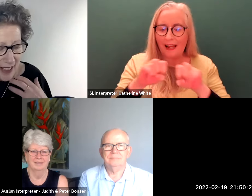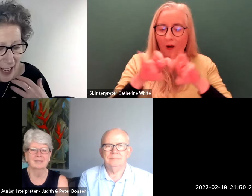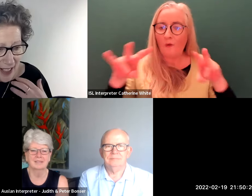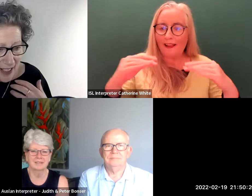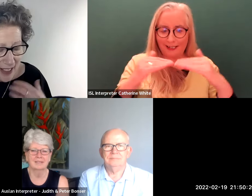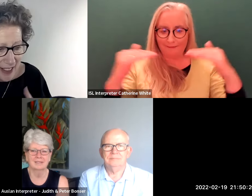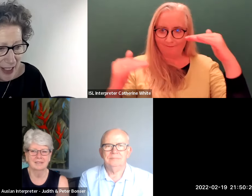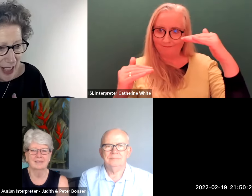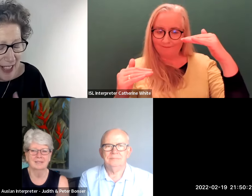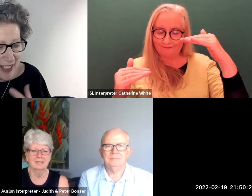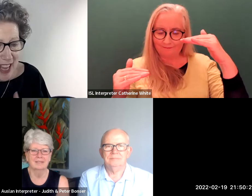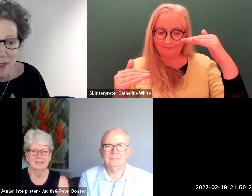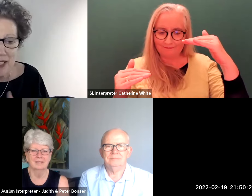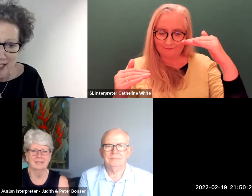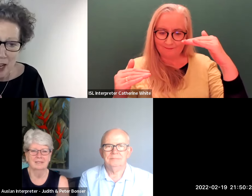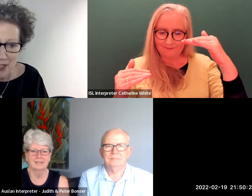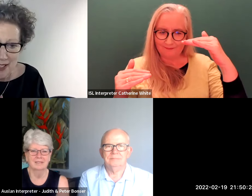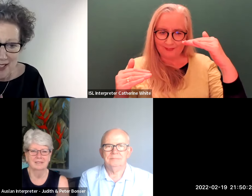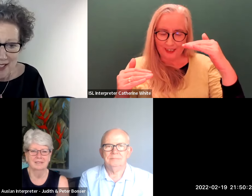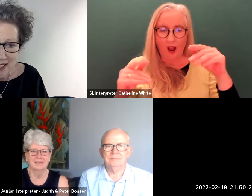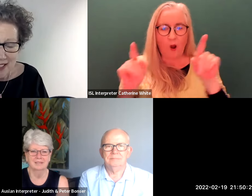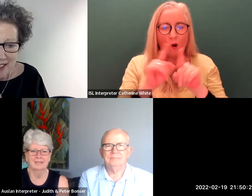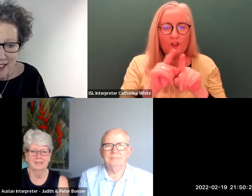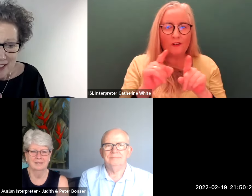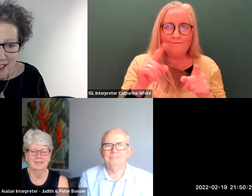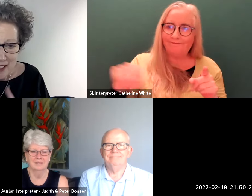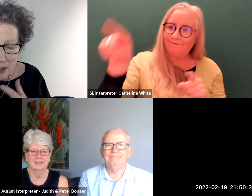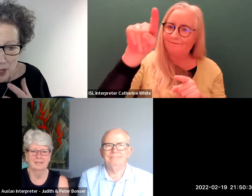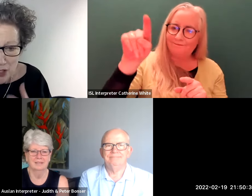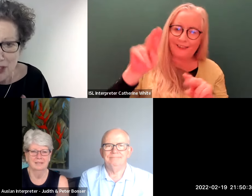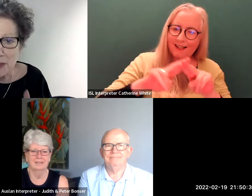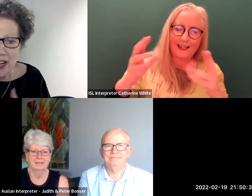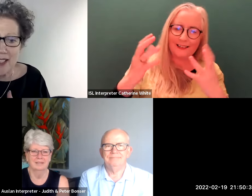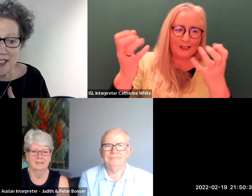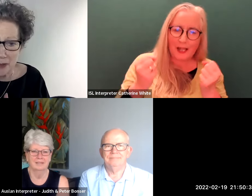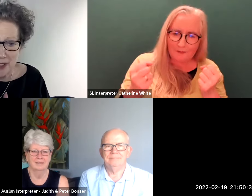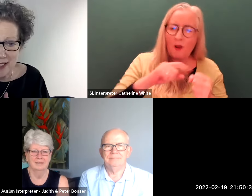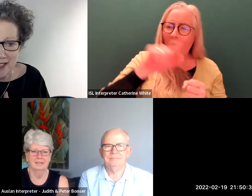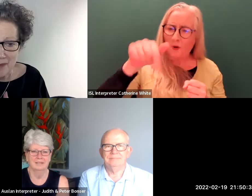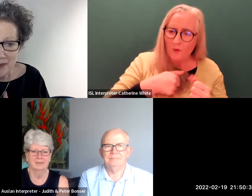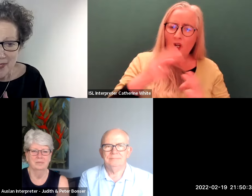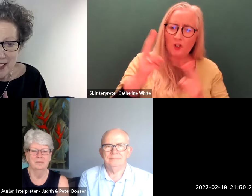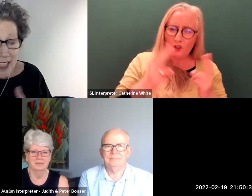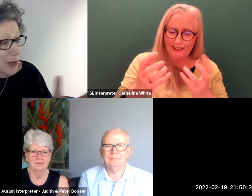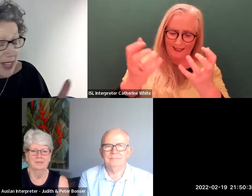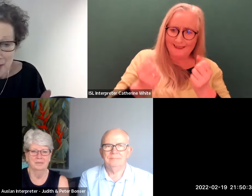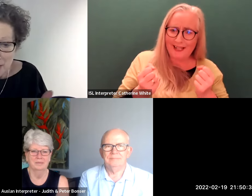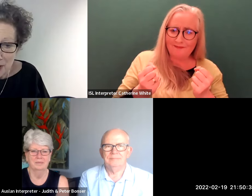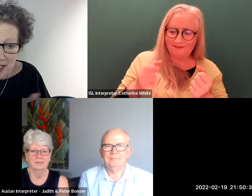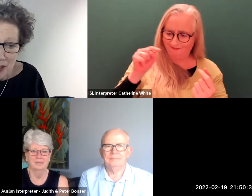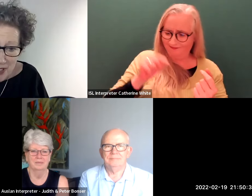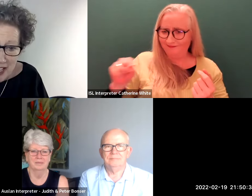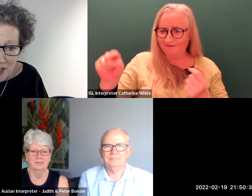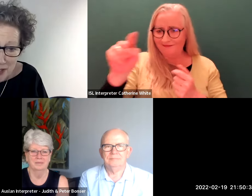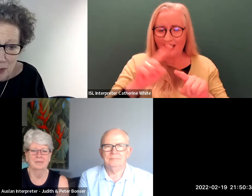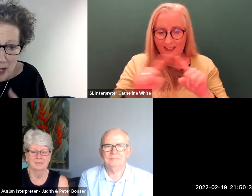and uh a lack of acceptance and that we should embrace the difference and i suppose that's what